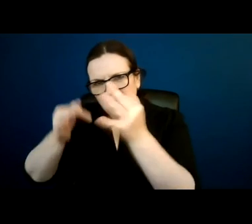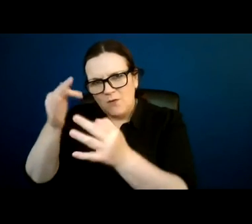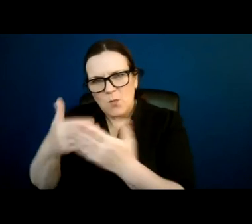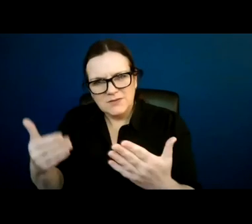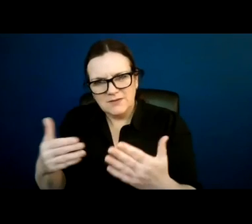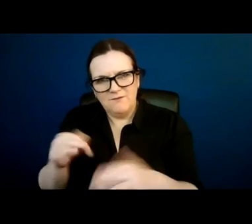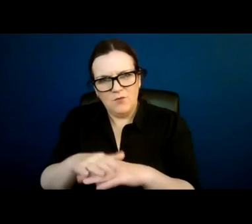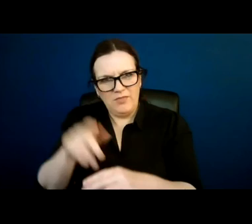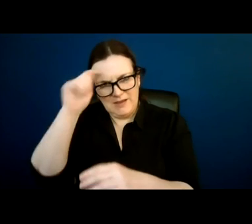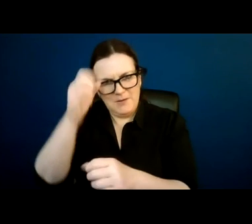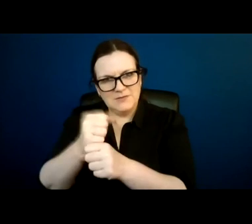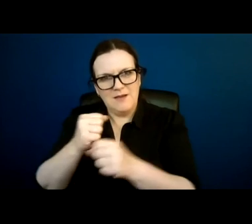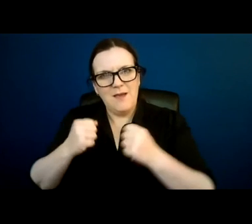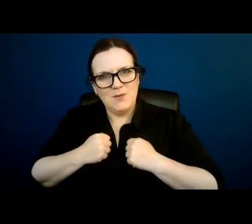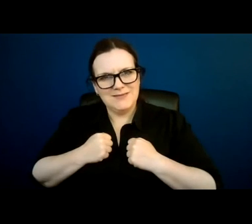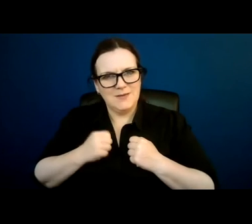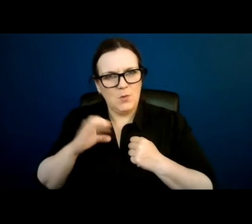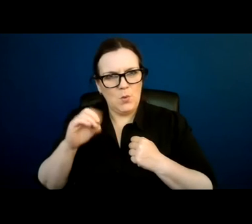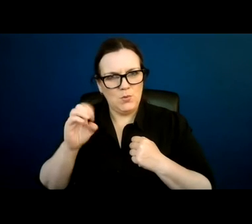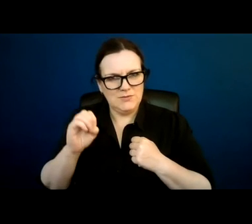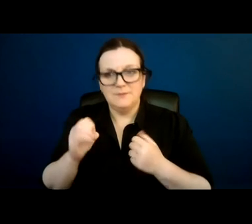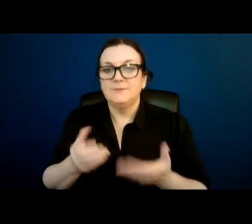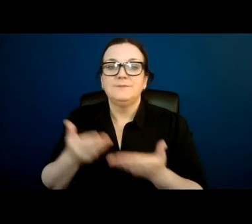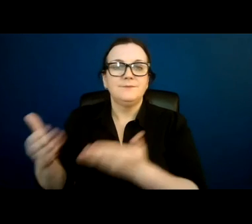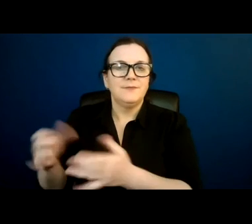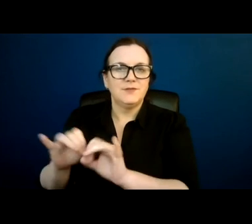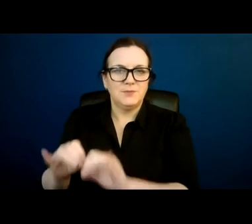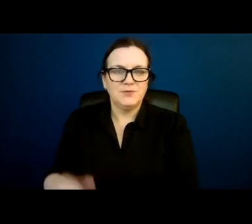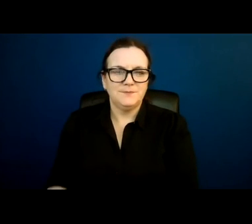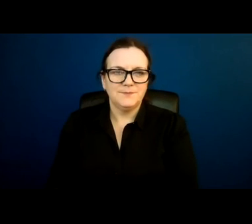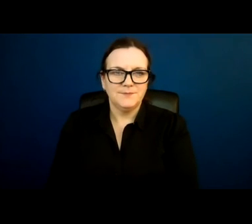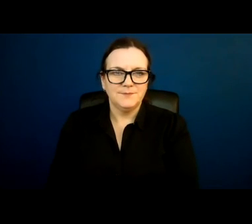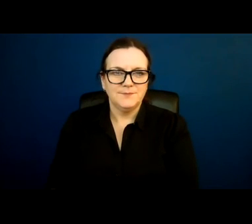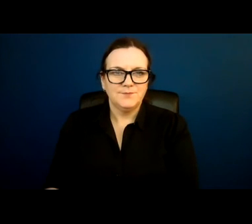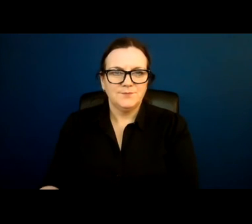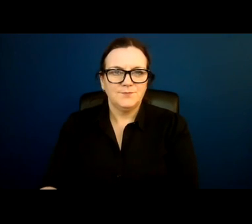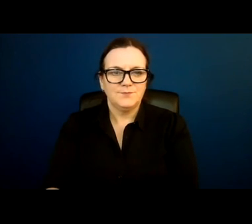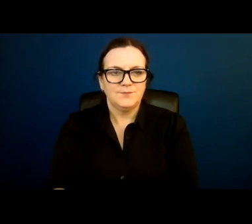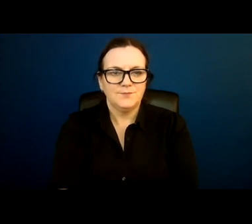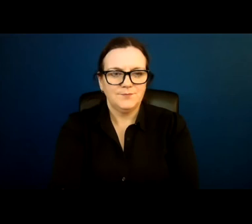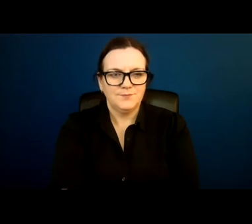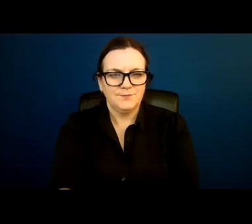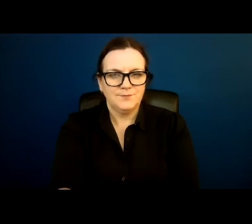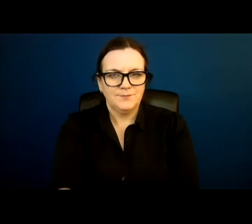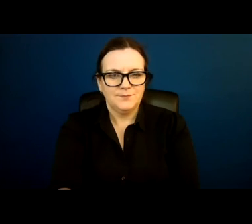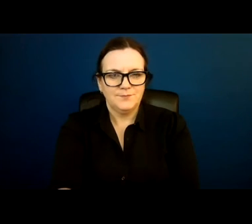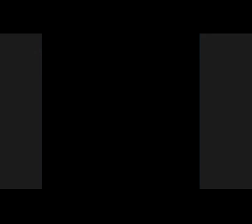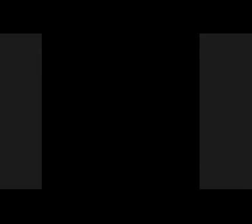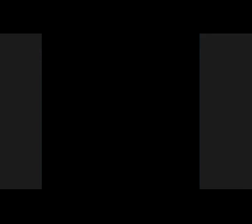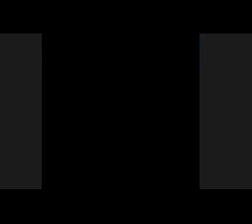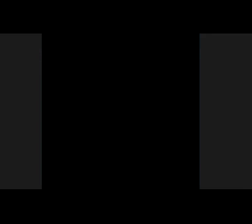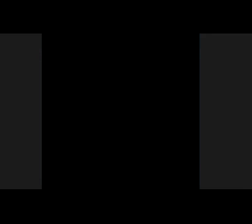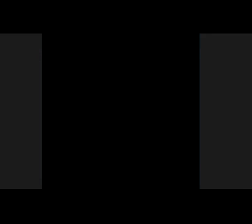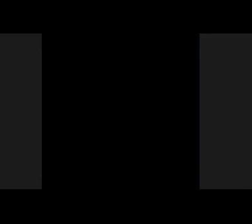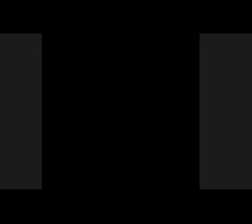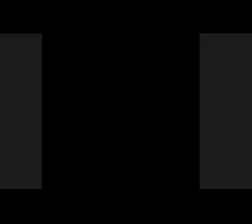I think that's a very good question, unsurprisingly, I think the most important thing to have